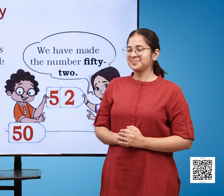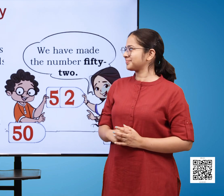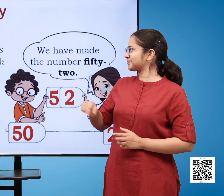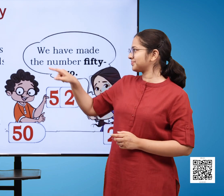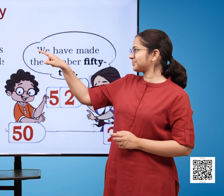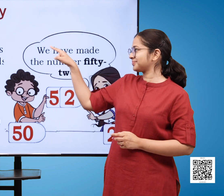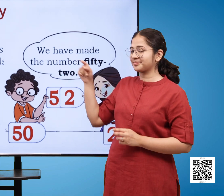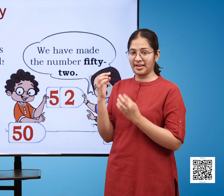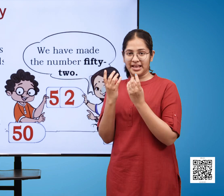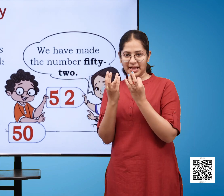let us play